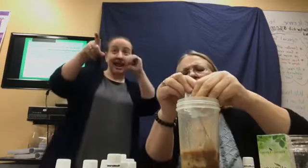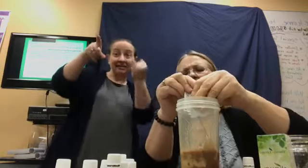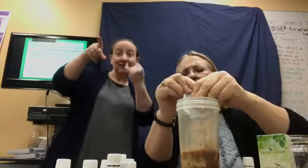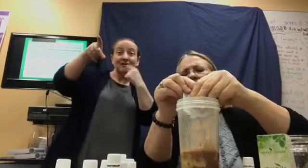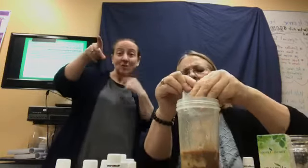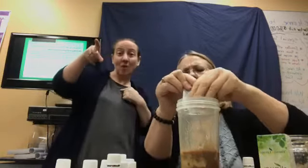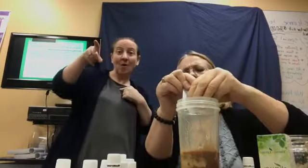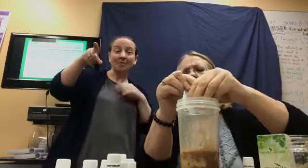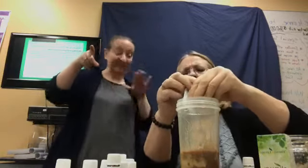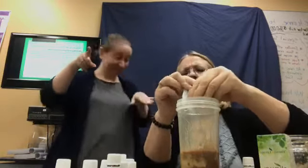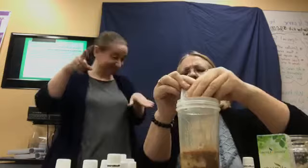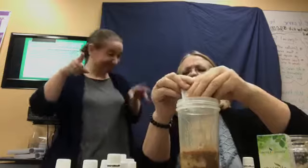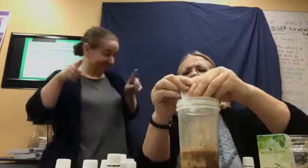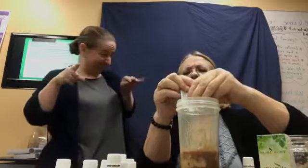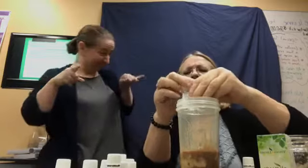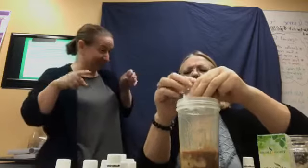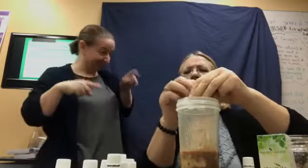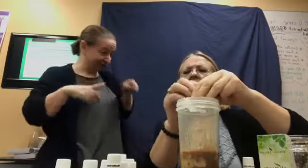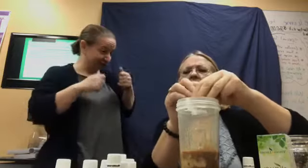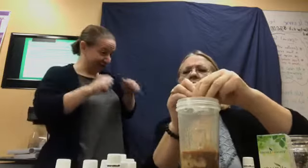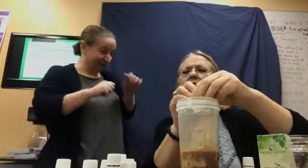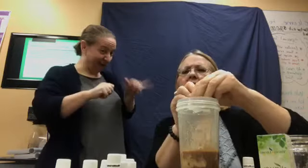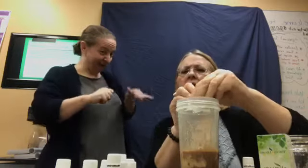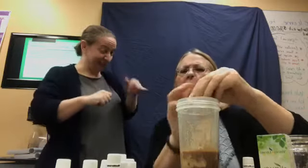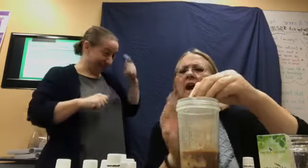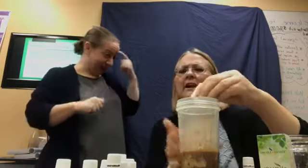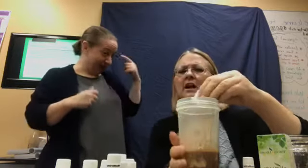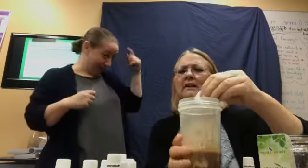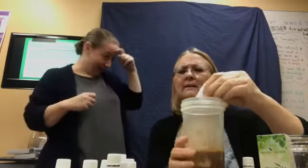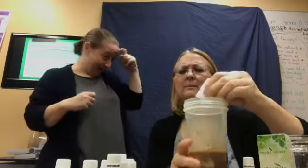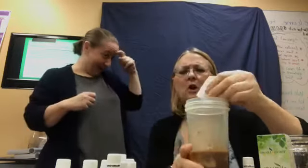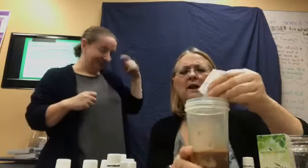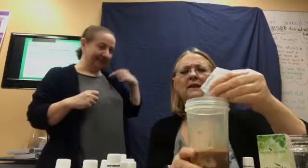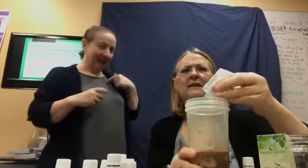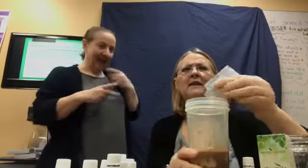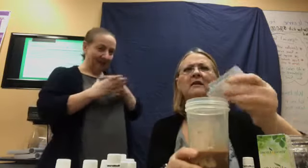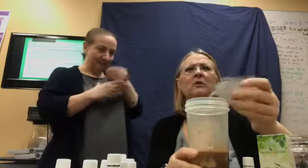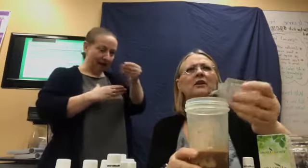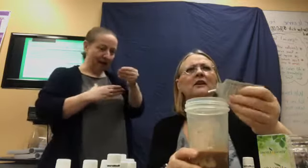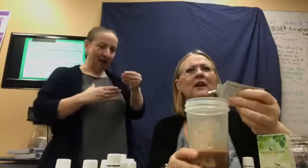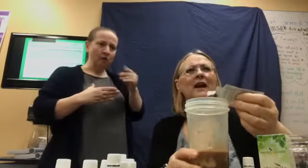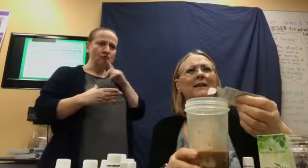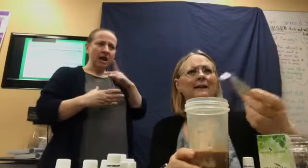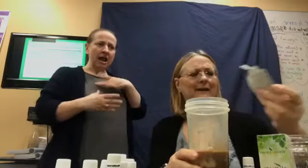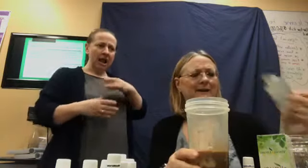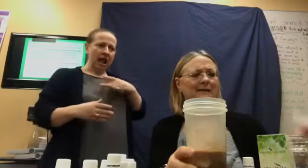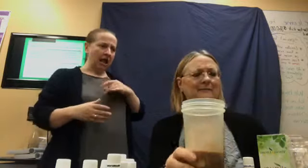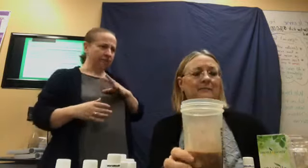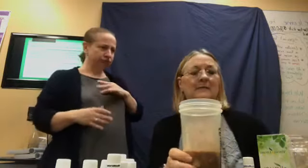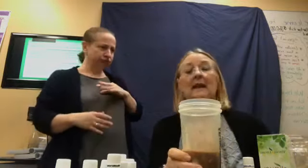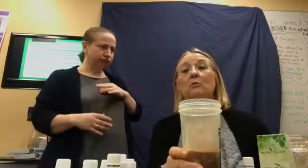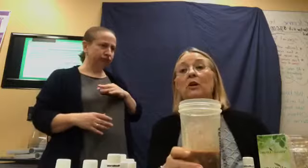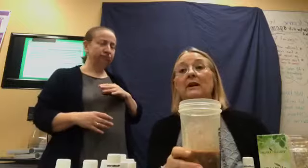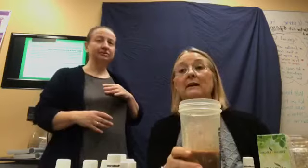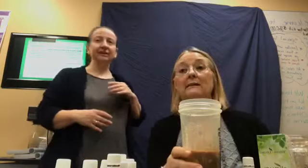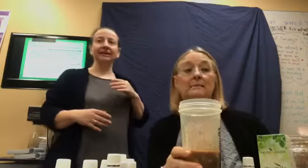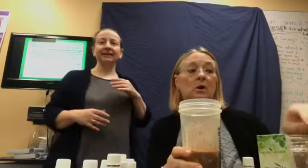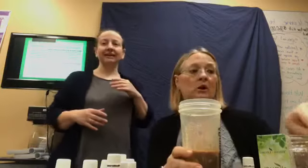Debbie, you should try this product. I got this product and I really like it. And, we're getting smarter